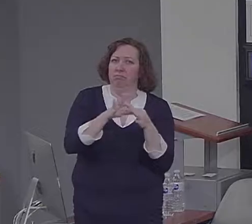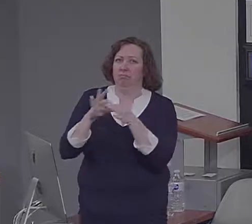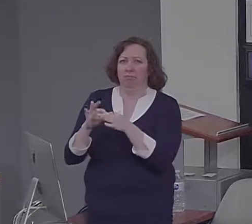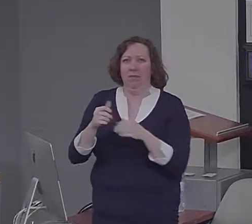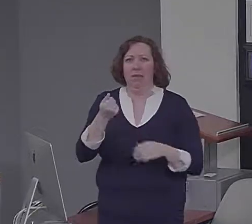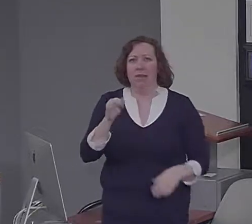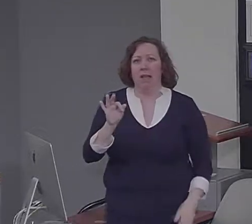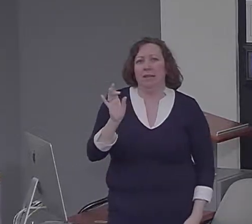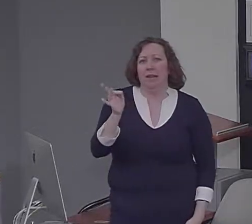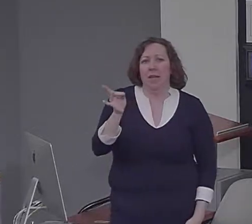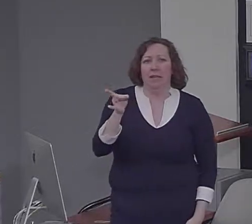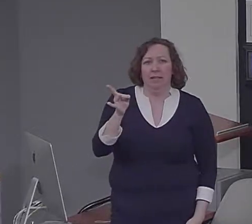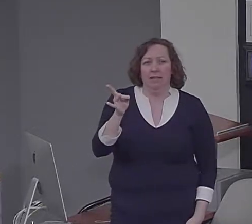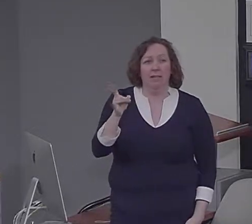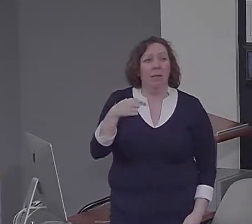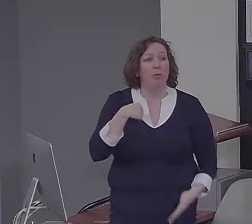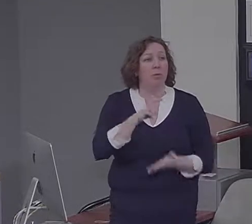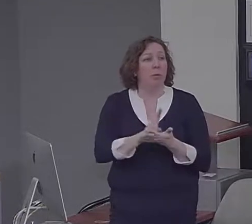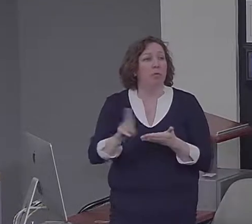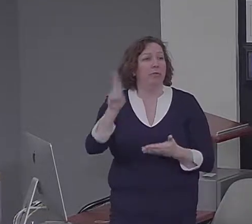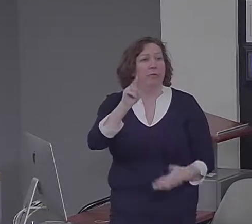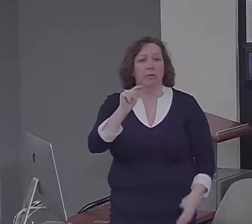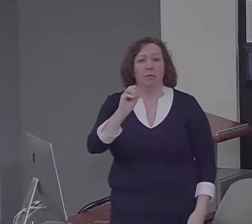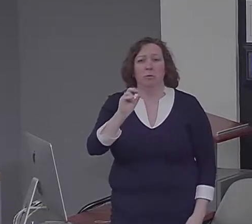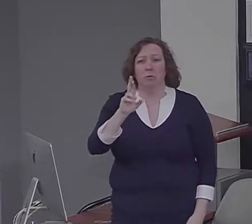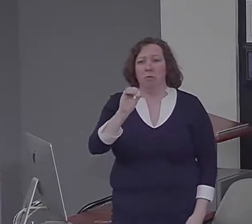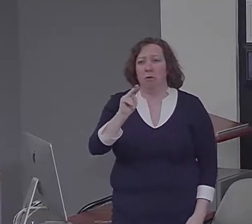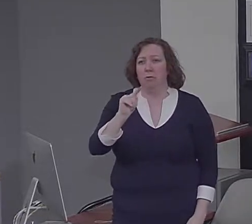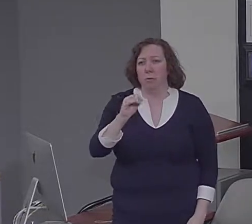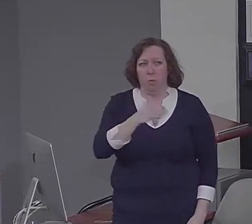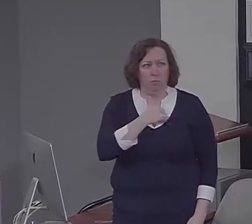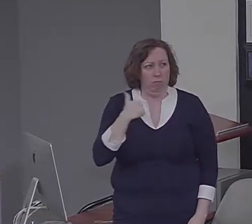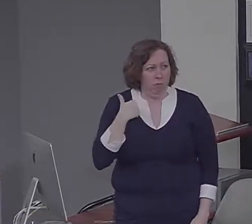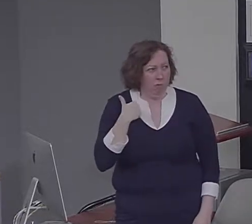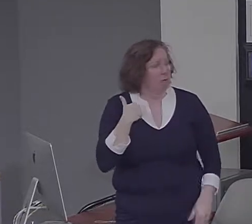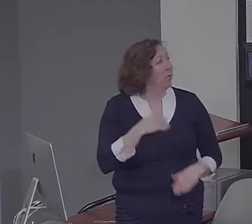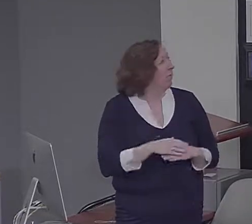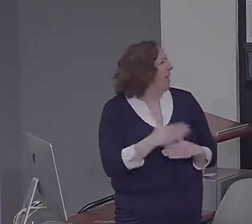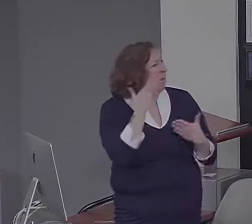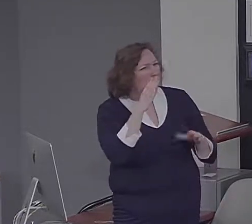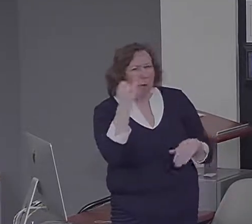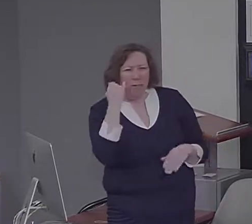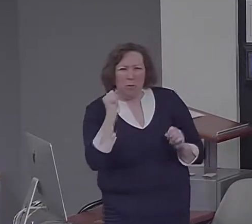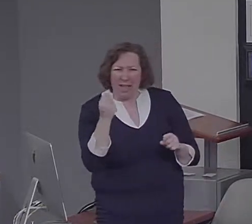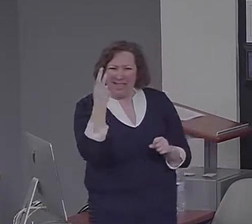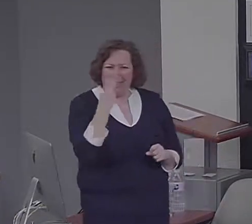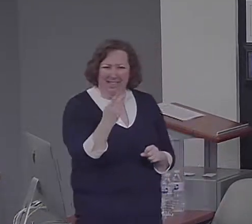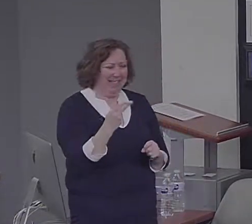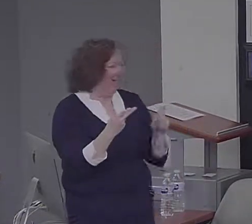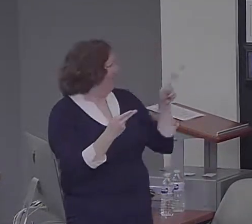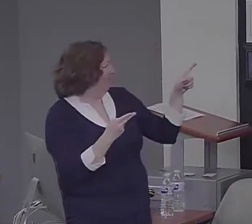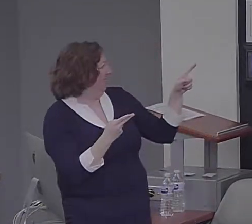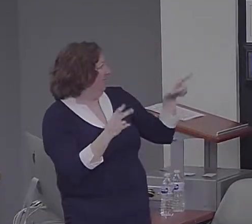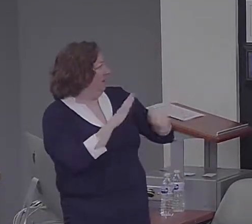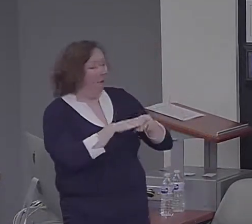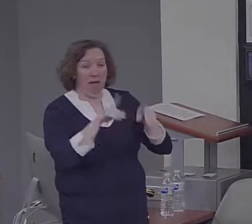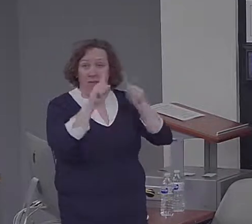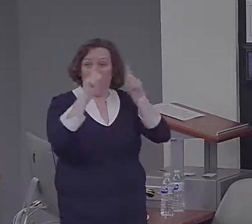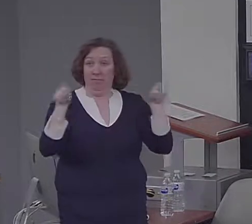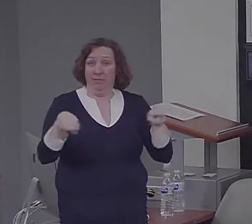lot of work with memory disordered patients. And I'm not sure how well you can see him on the slide here, but what I'm showing is a picture of an amnesic patient